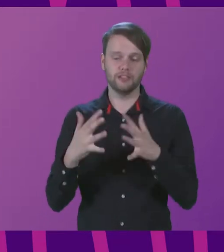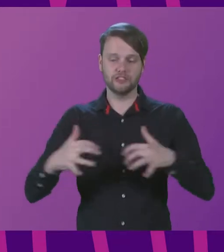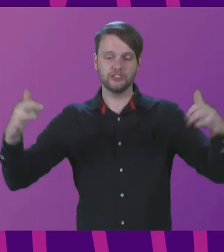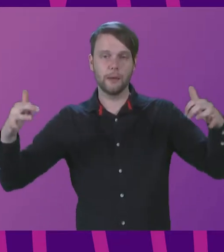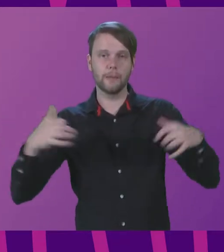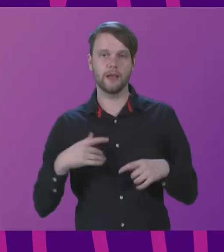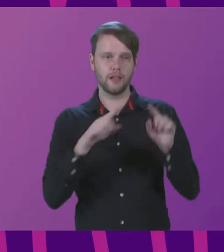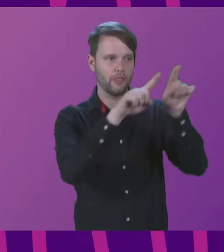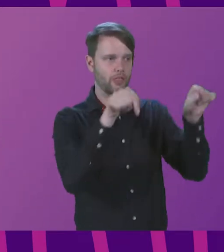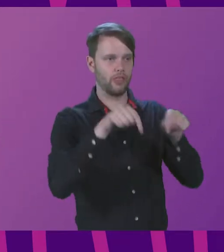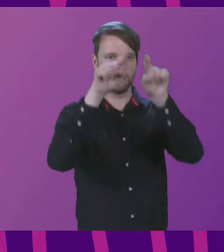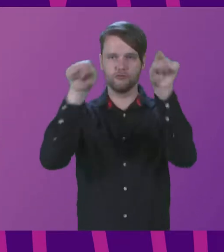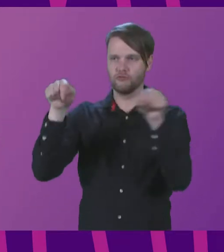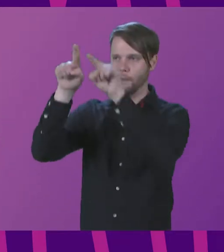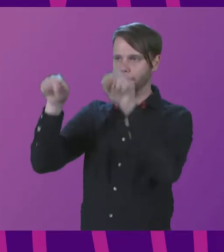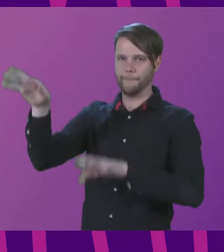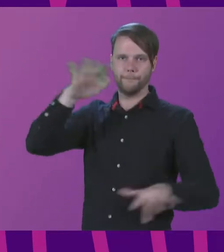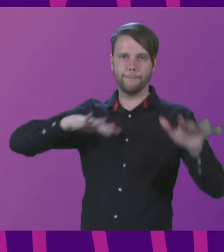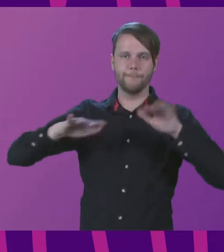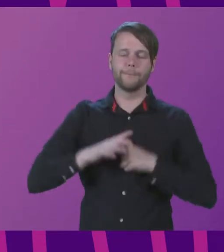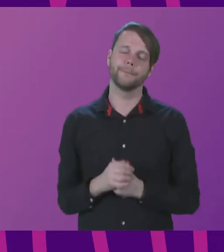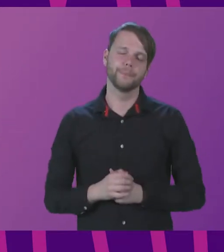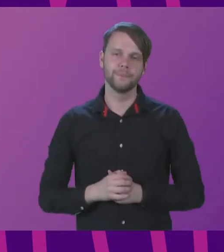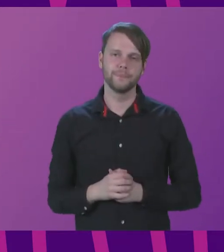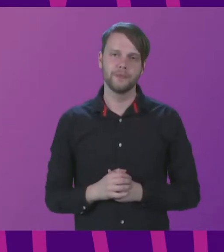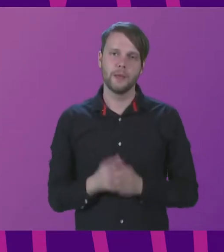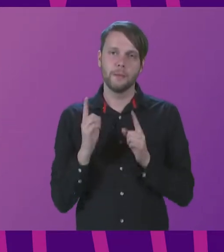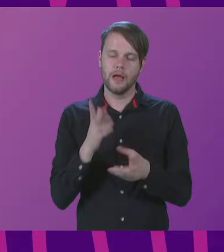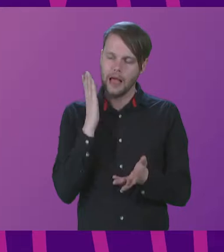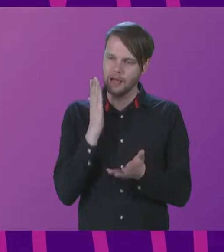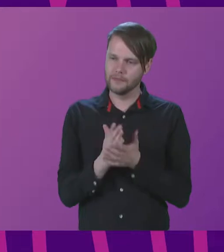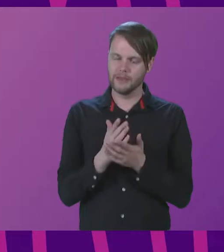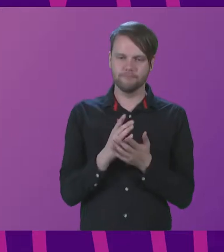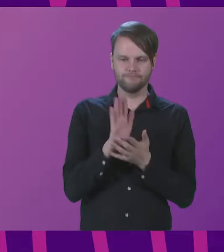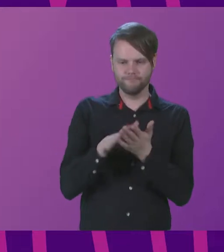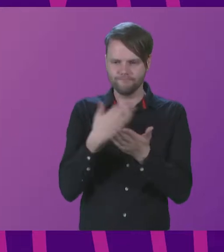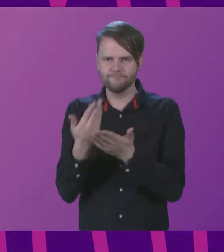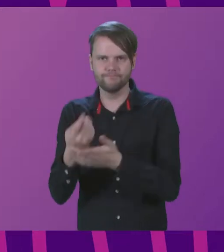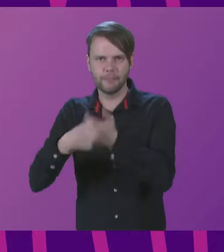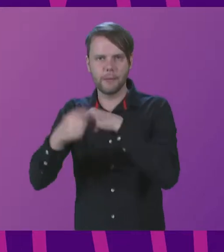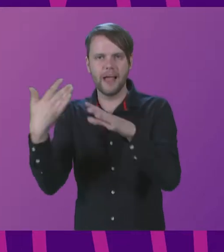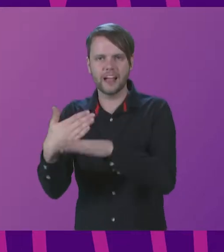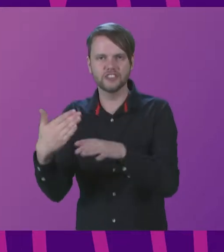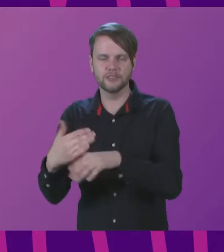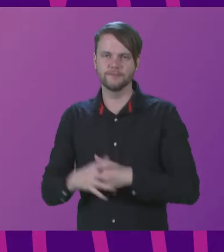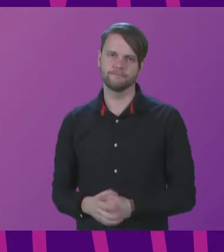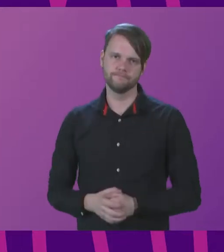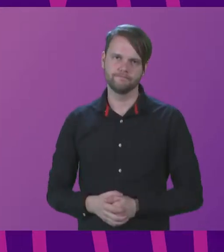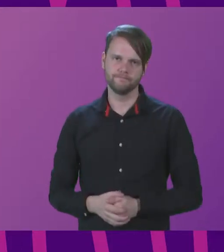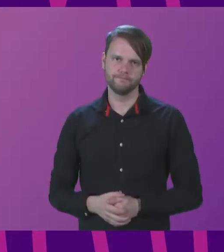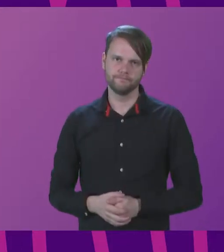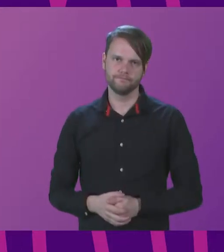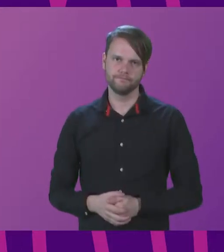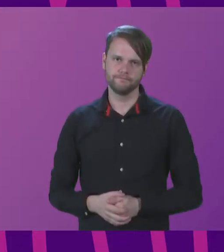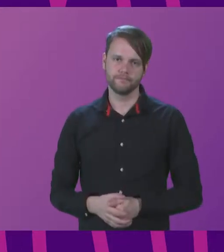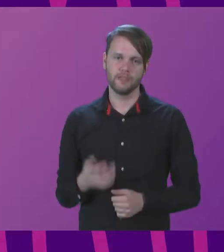and in the rooms around the parliament. But they do have to be translated into action. The author